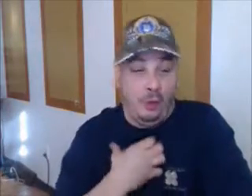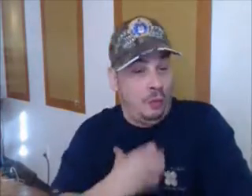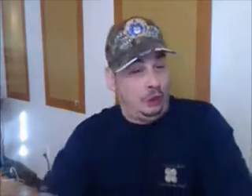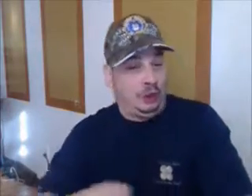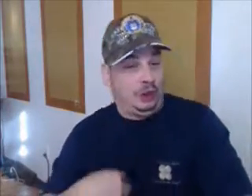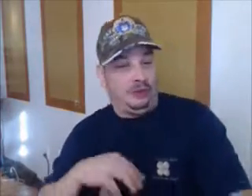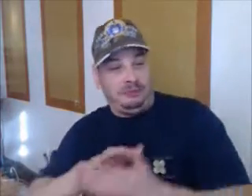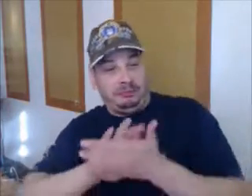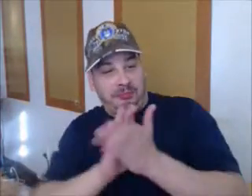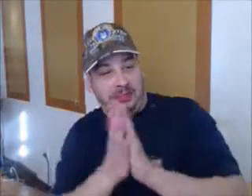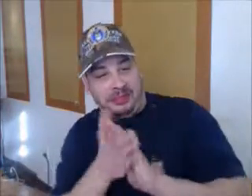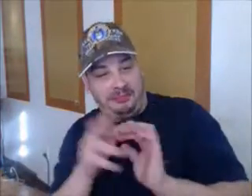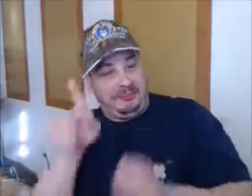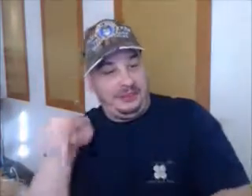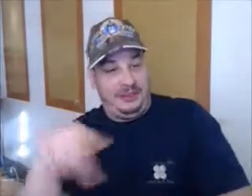picture of a freshman with one strap in a jamsport.